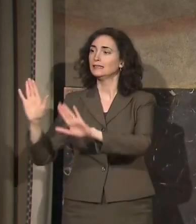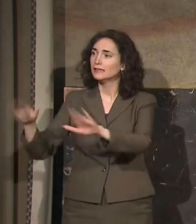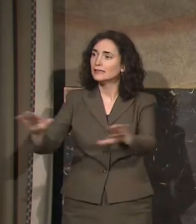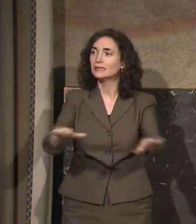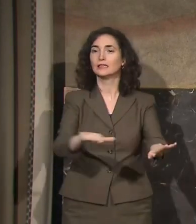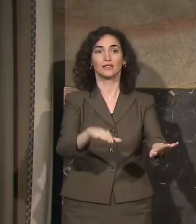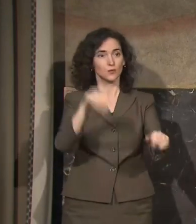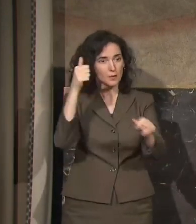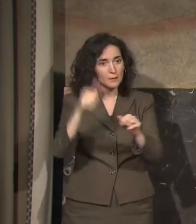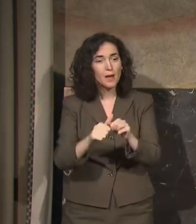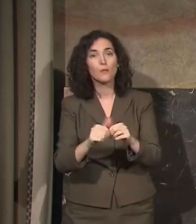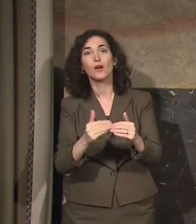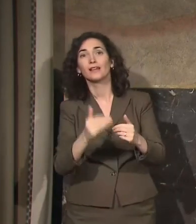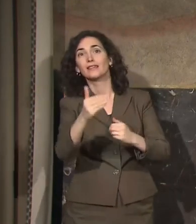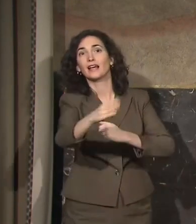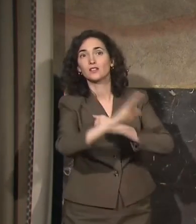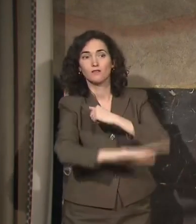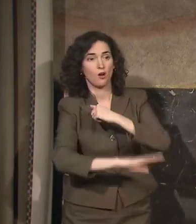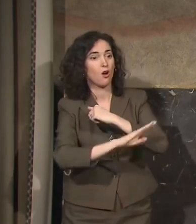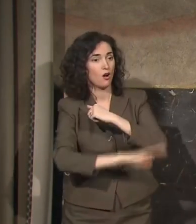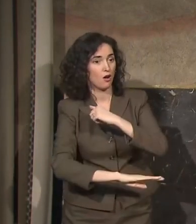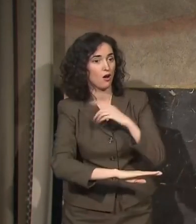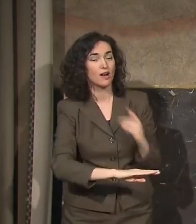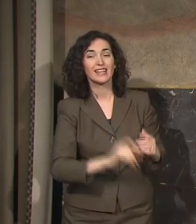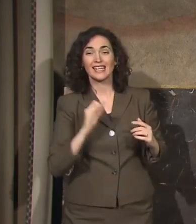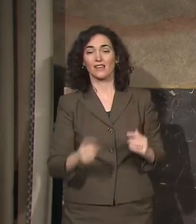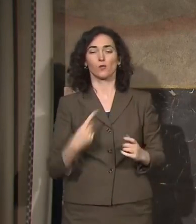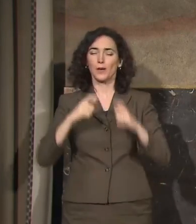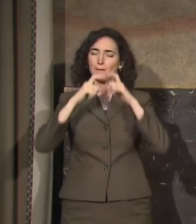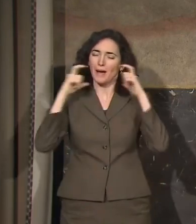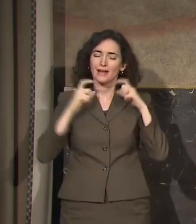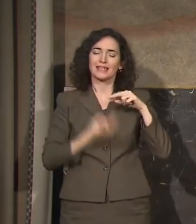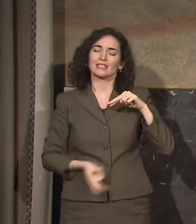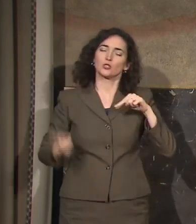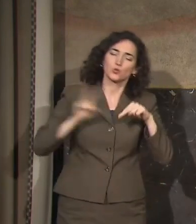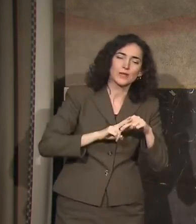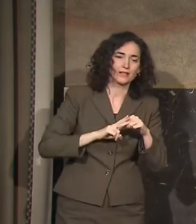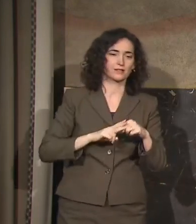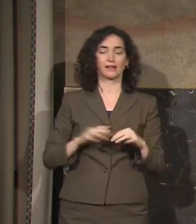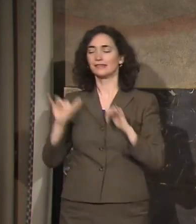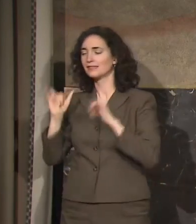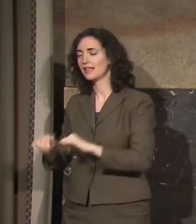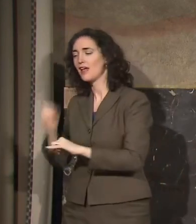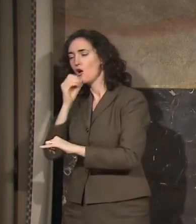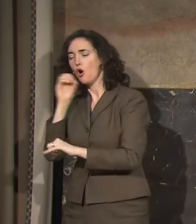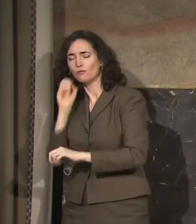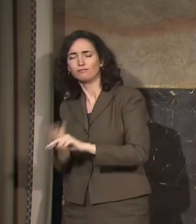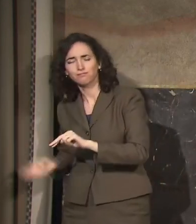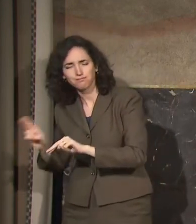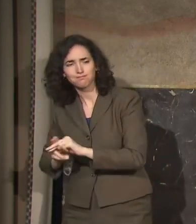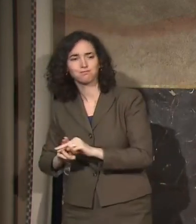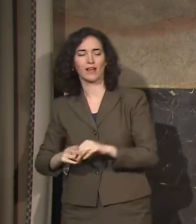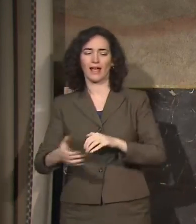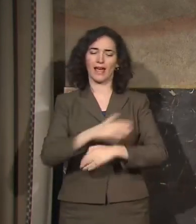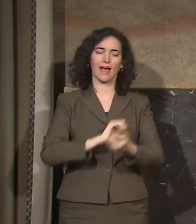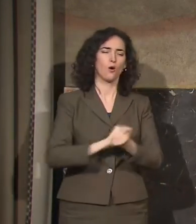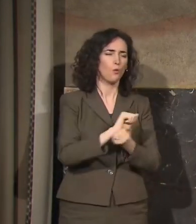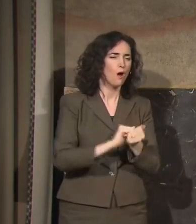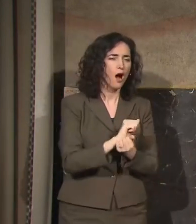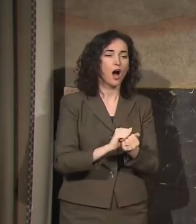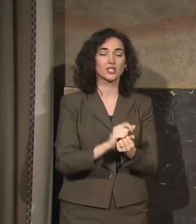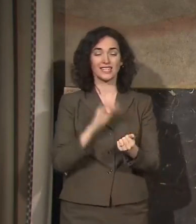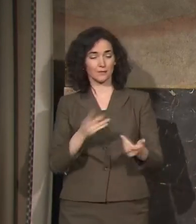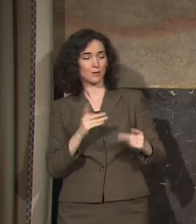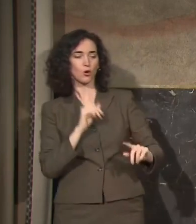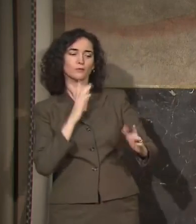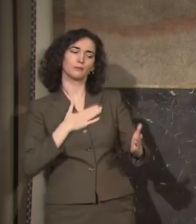anticipate the fall. The more that we wear masks, the more that we stay home when we're sick, we wash our hands, we adhere to the quarantines when we're asked to